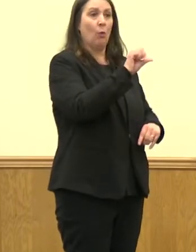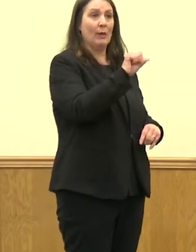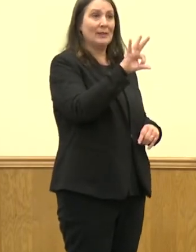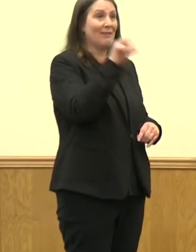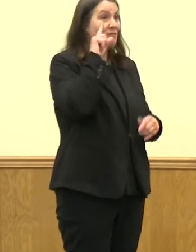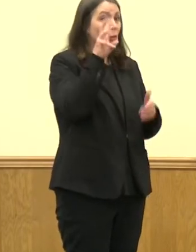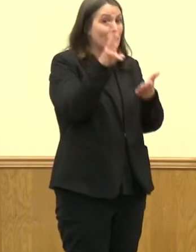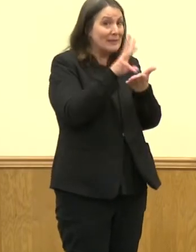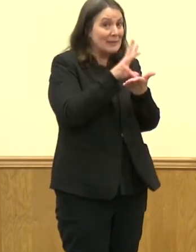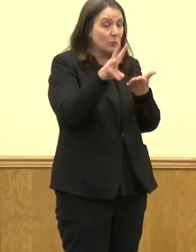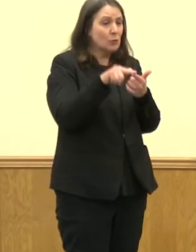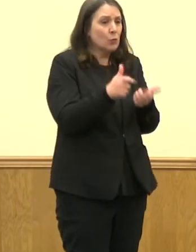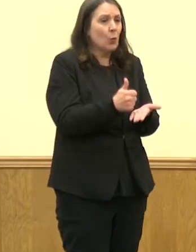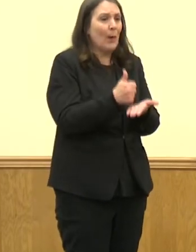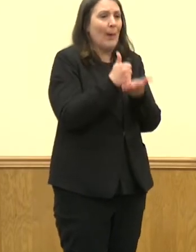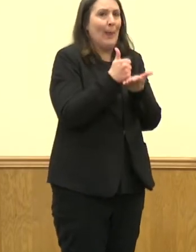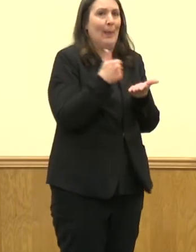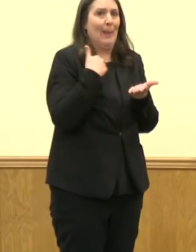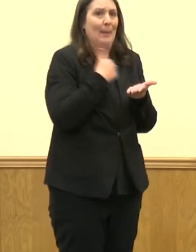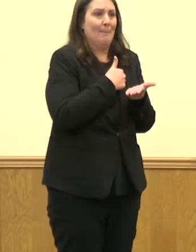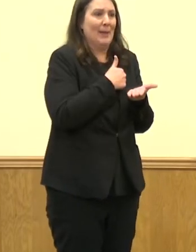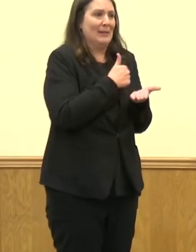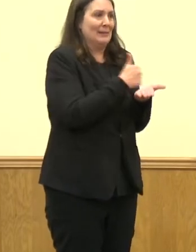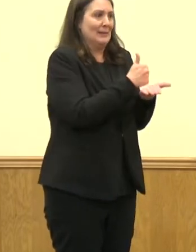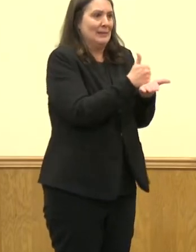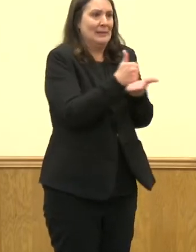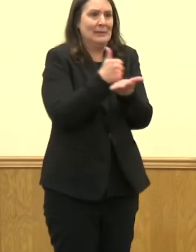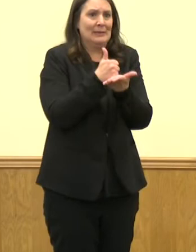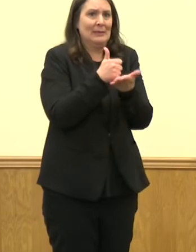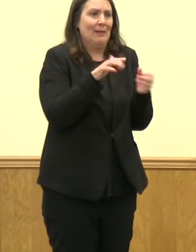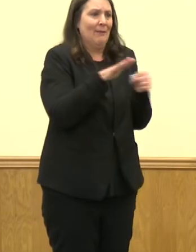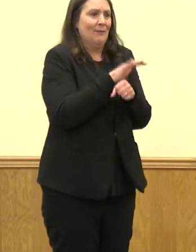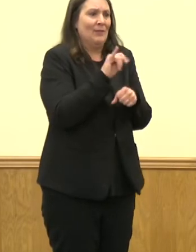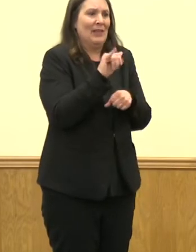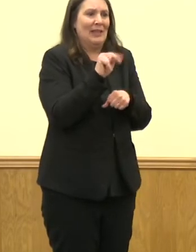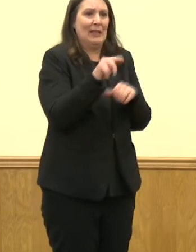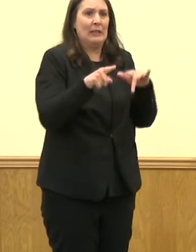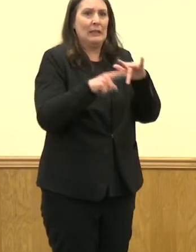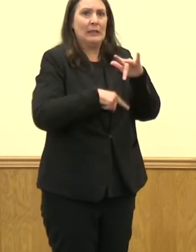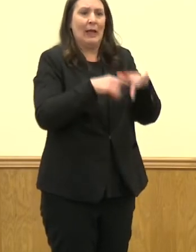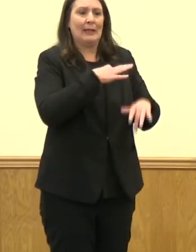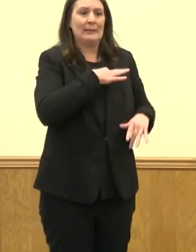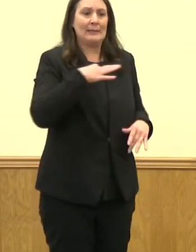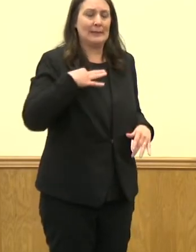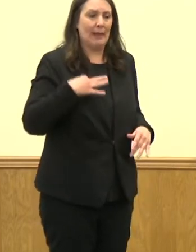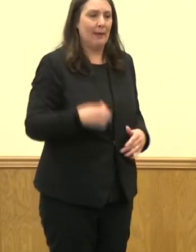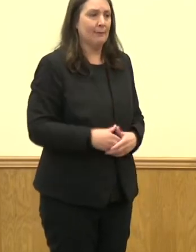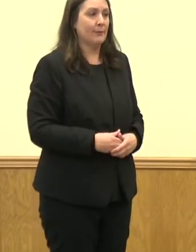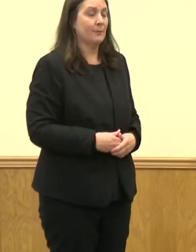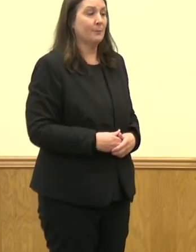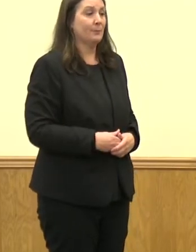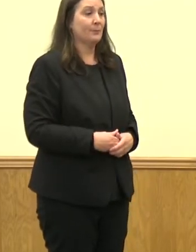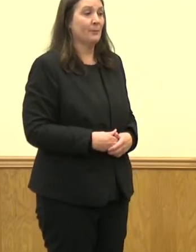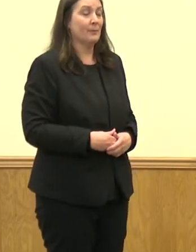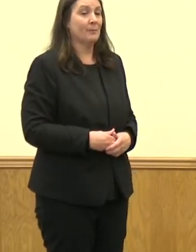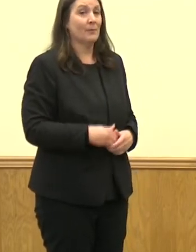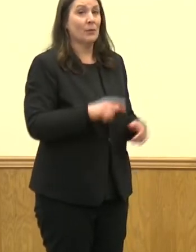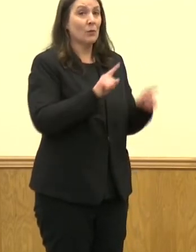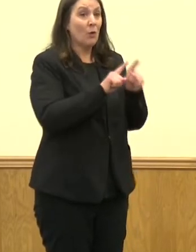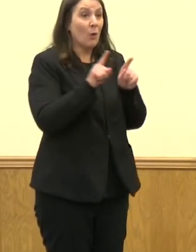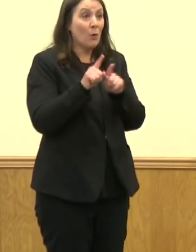to help us to bridge this staffing gap. In addition to what's been reiterated about